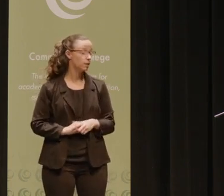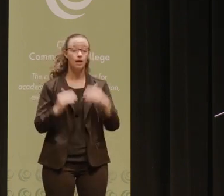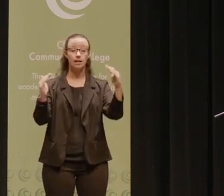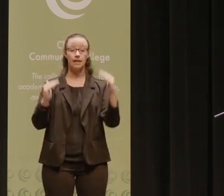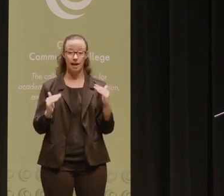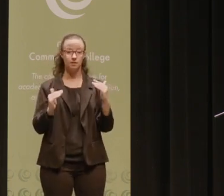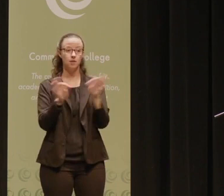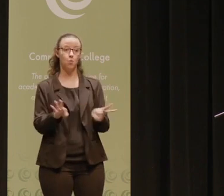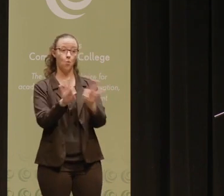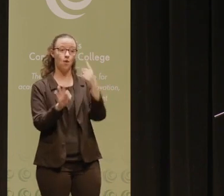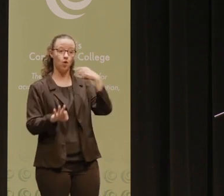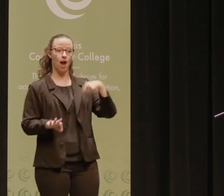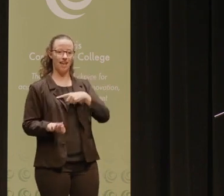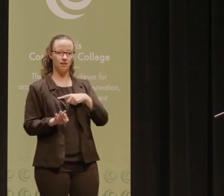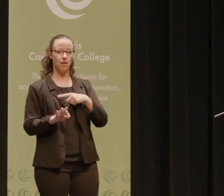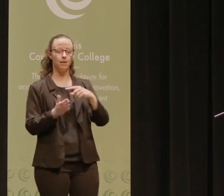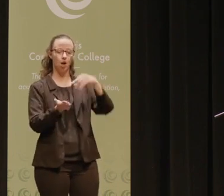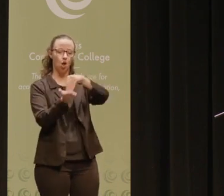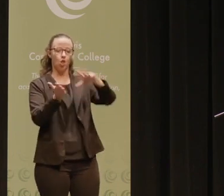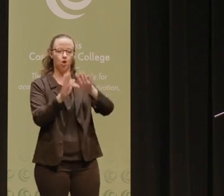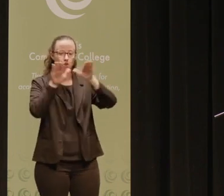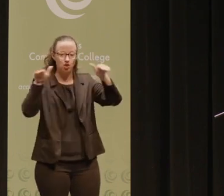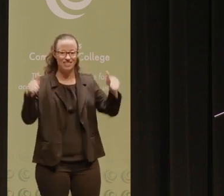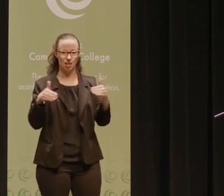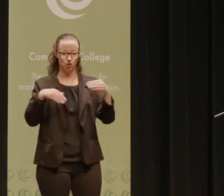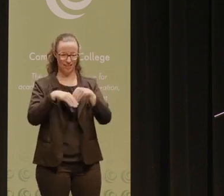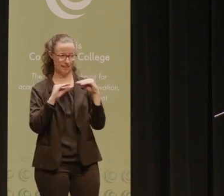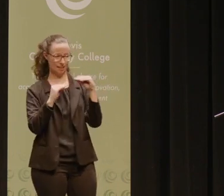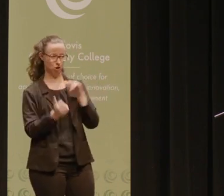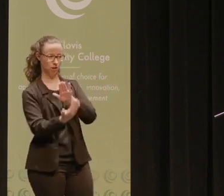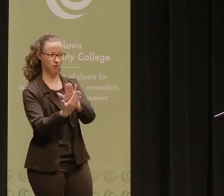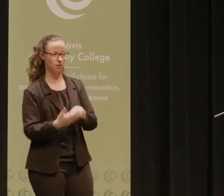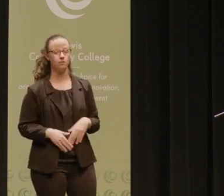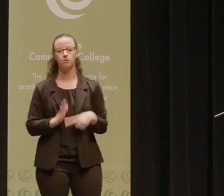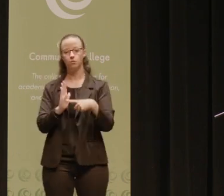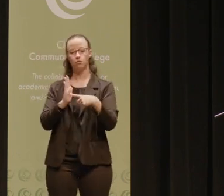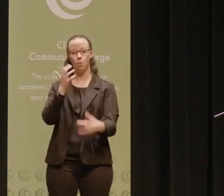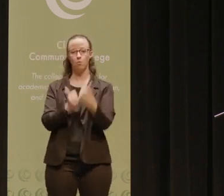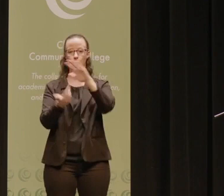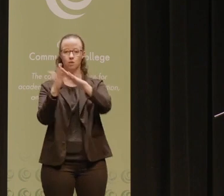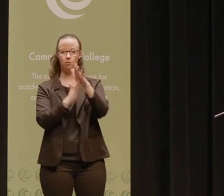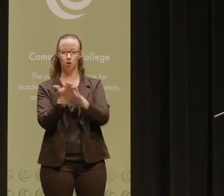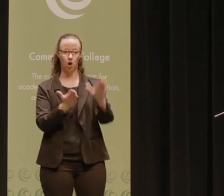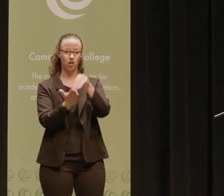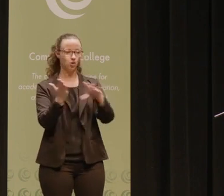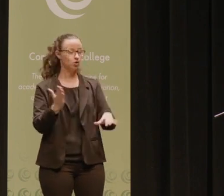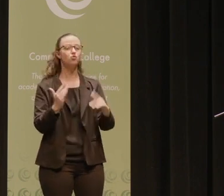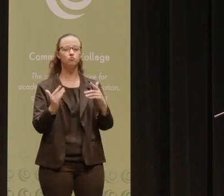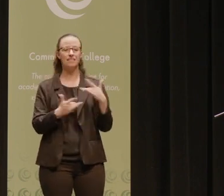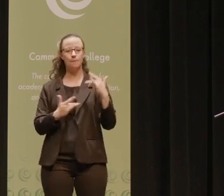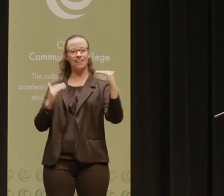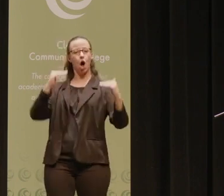Next, it's important for us to be learner-centered in our teaching. So for example, most community college students are adult learners,